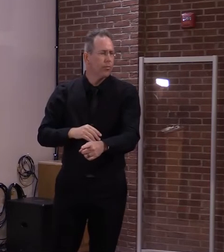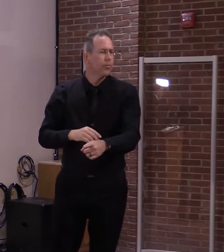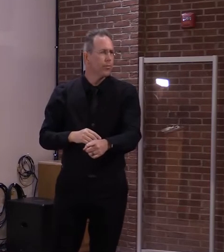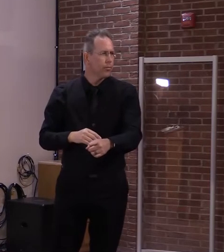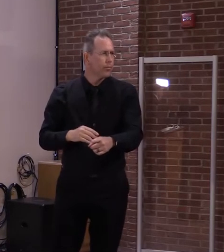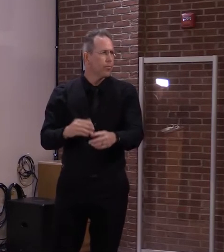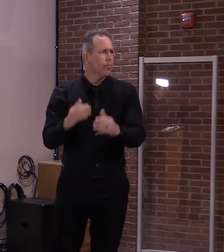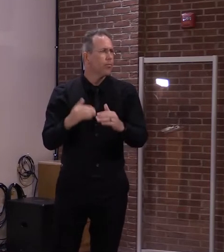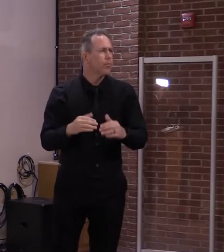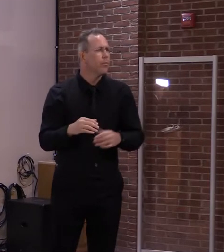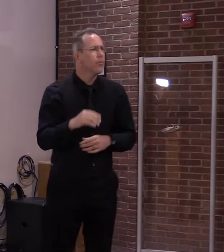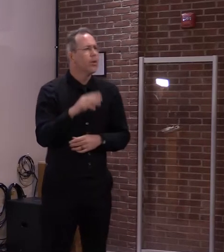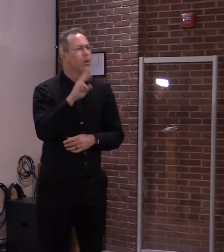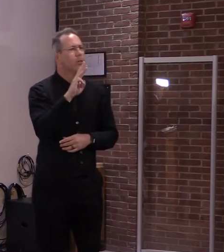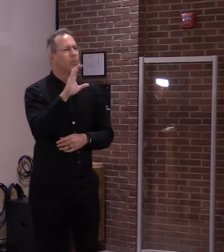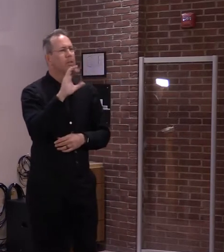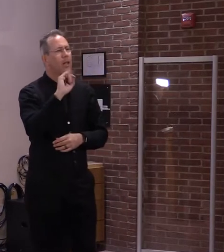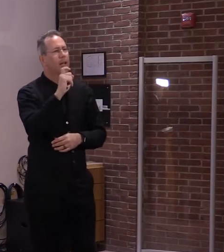Kat, WCAX.